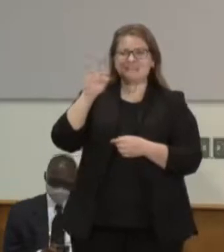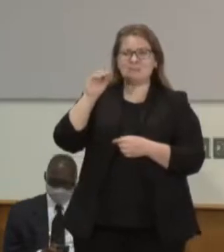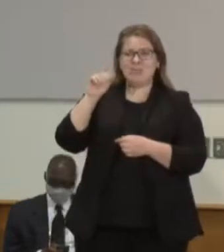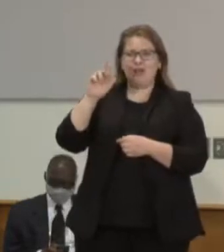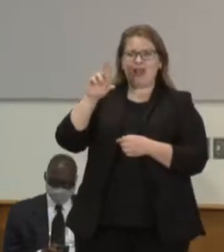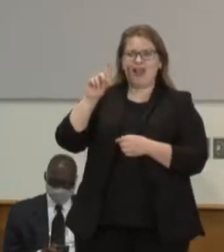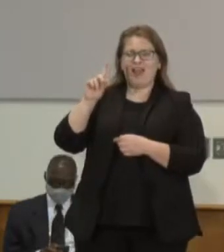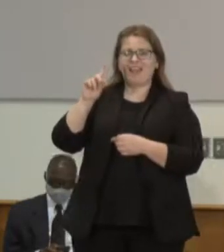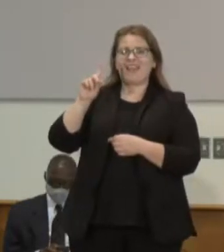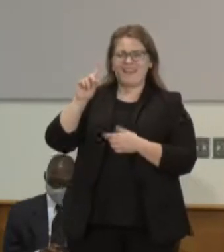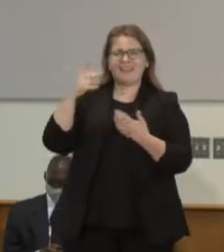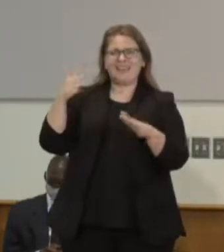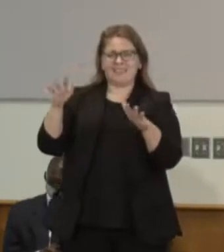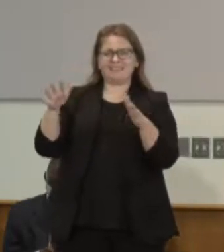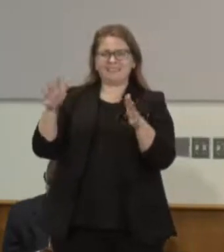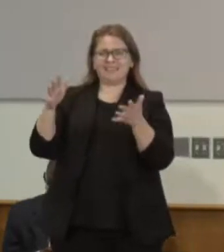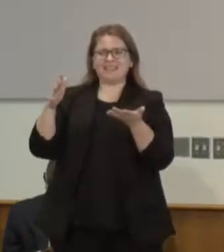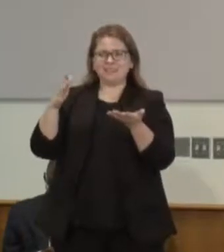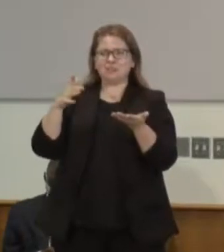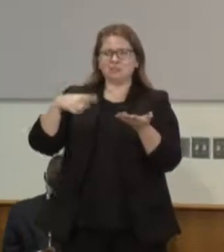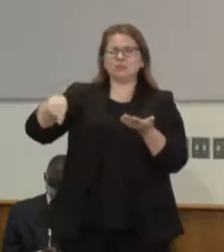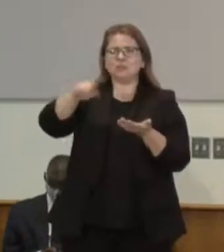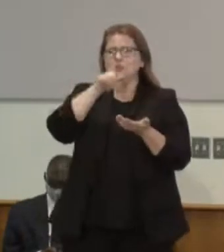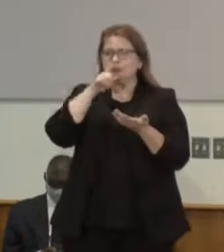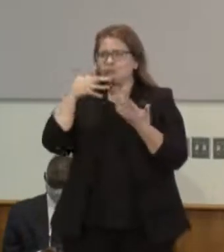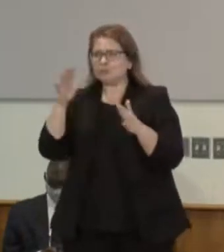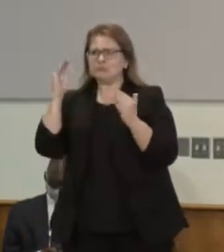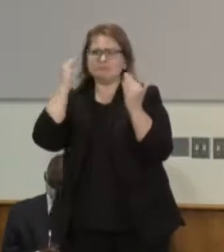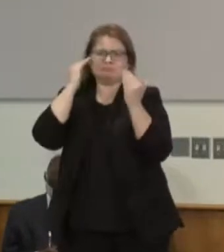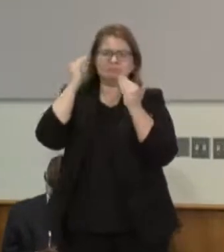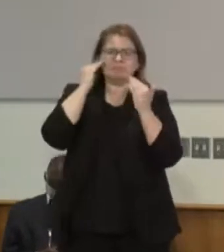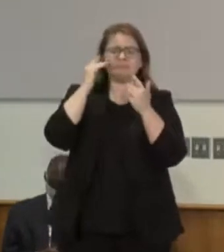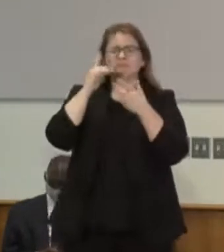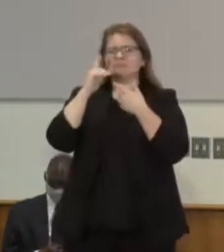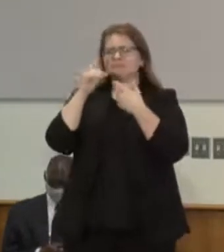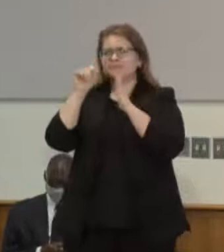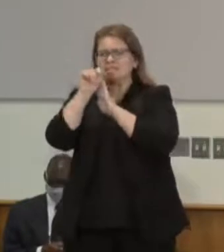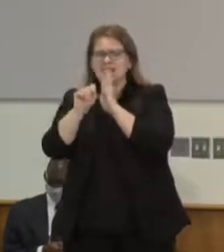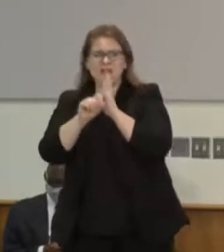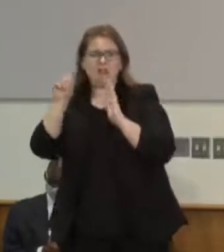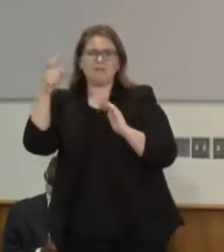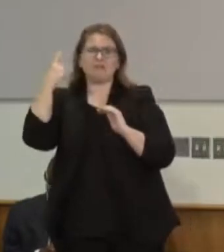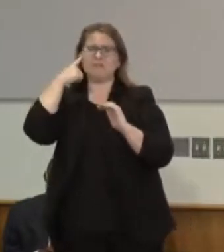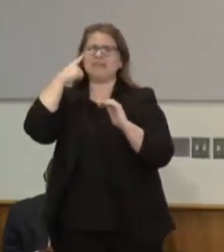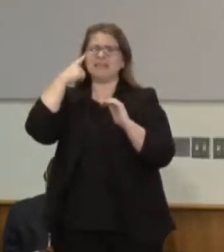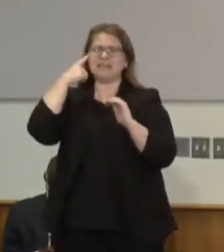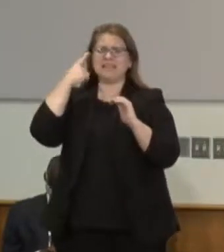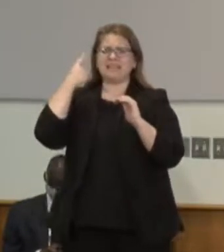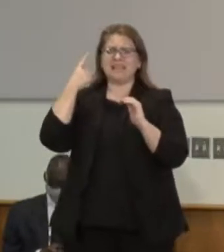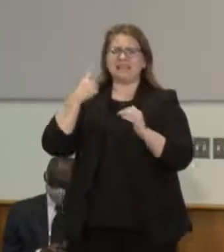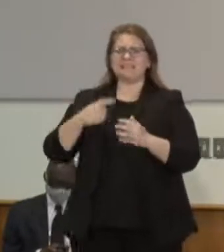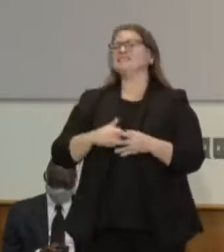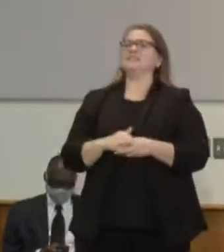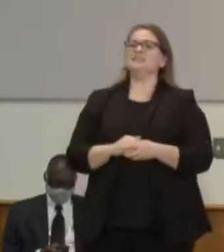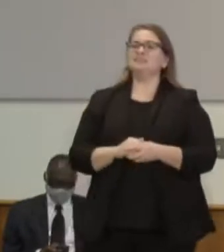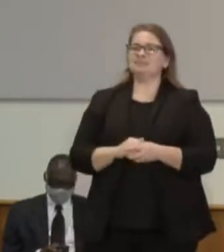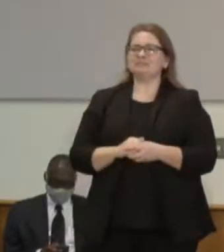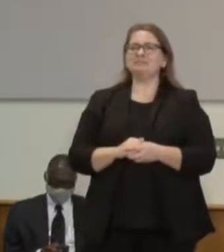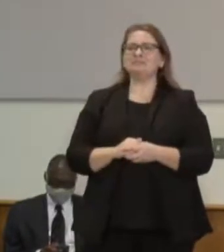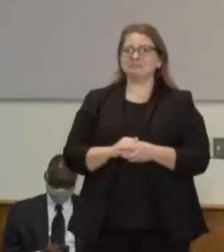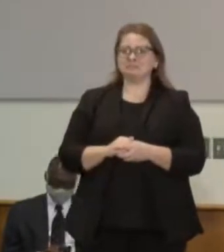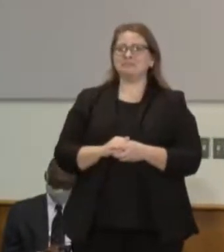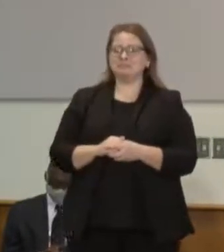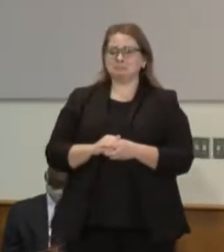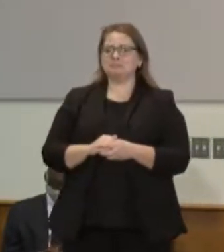familiar with state government have not heard of the cap board and this indicates that we need to do things differently